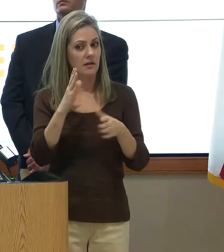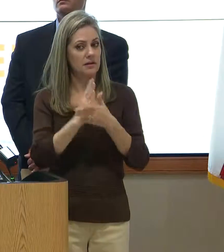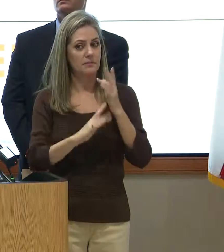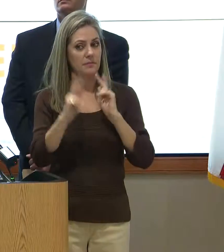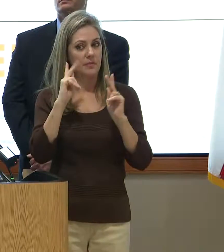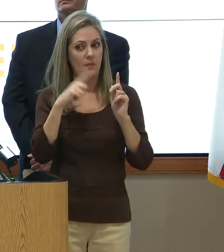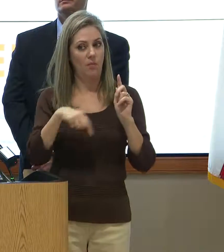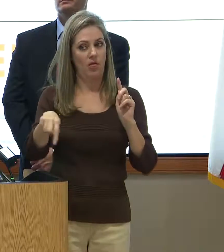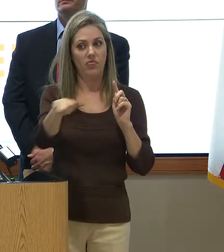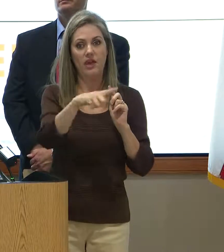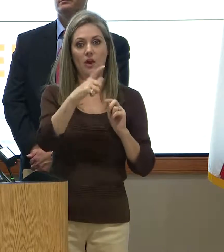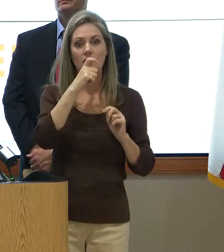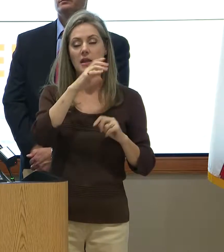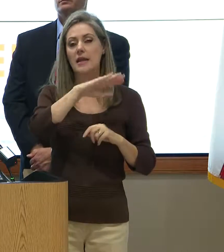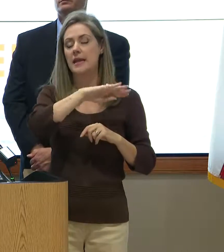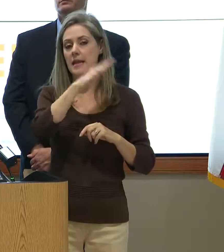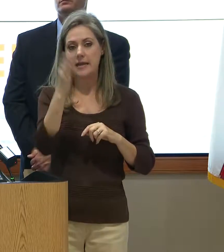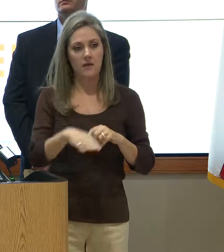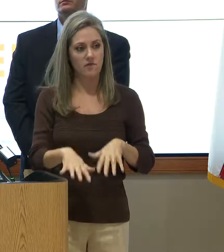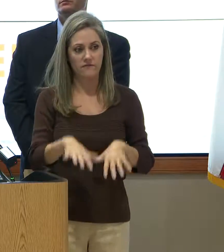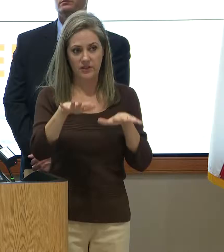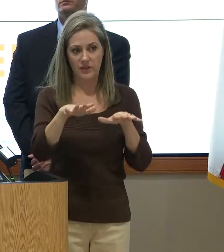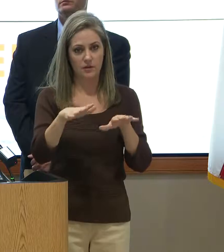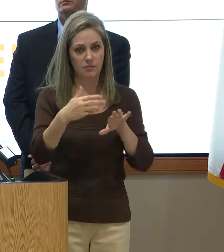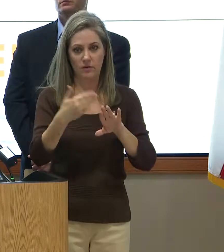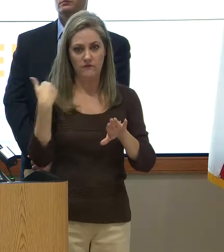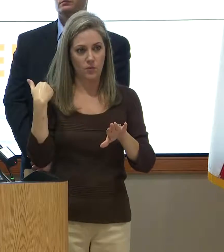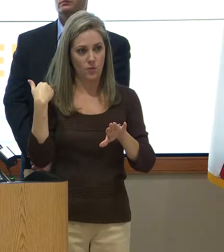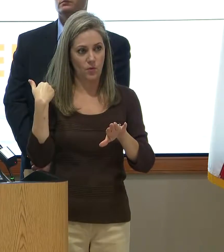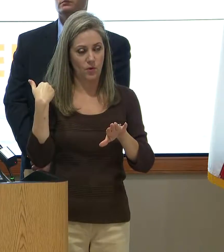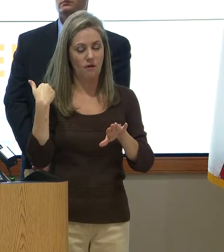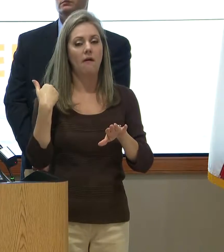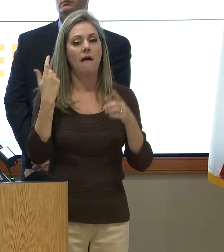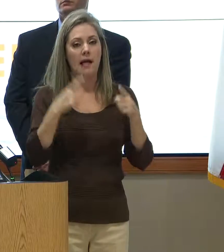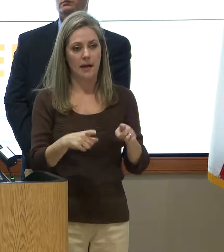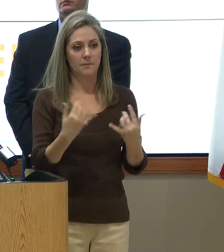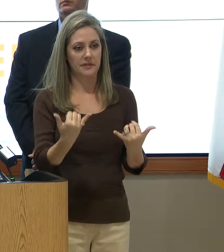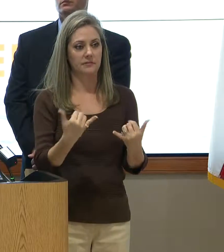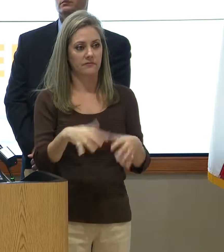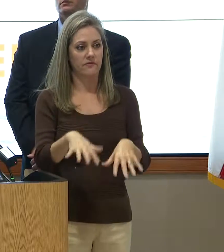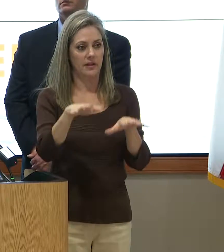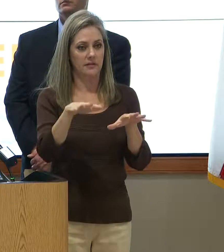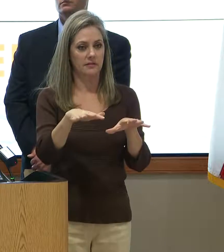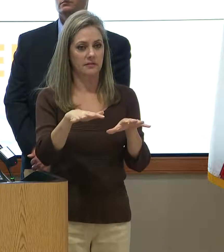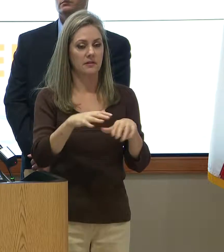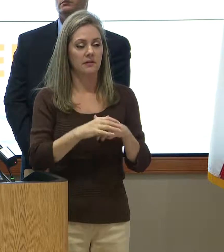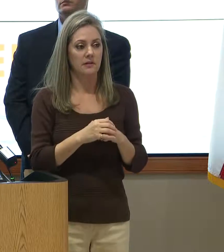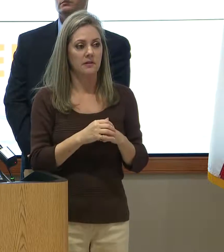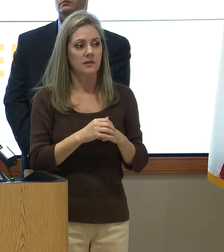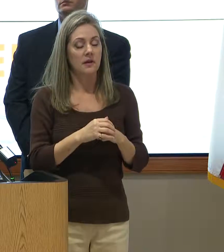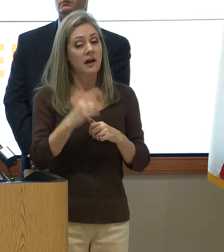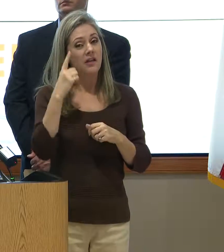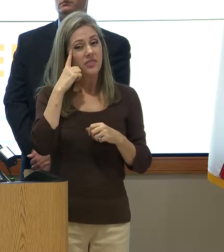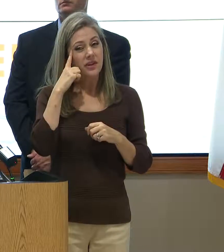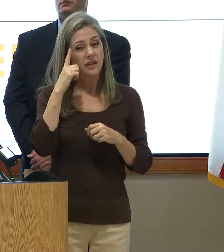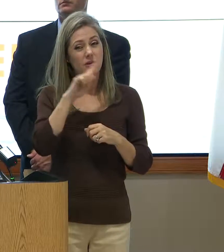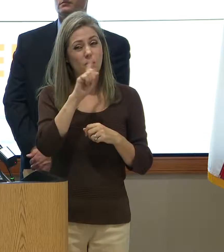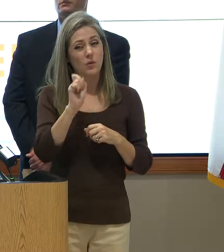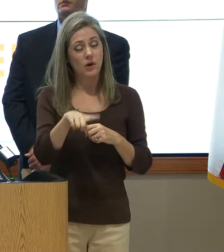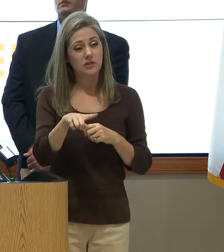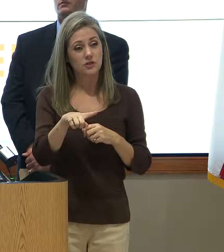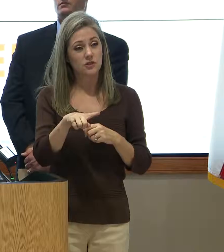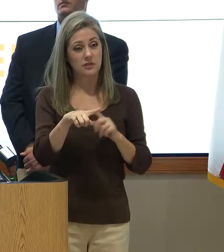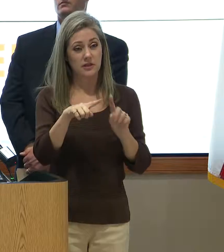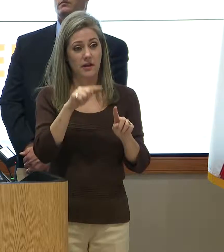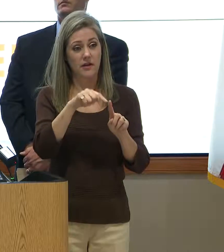had never been flooded before, and they were flooded this time. I think the question of